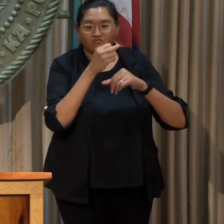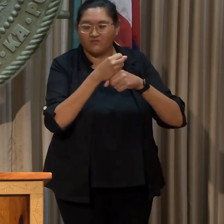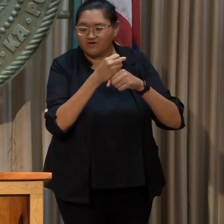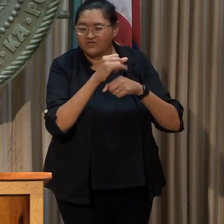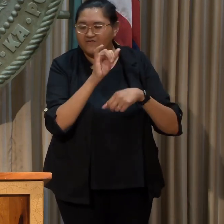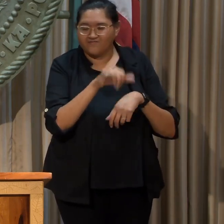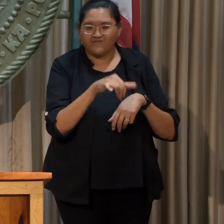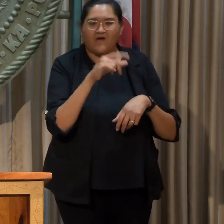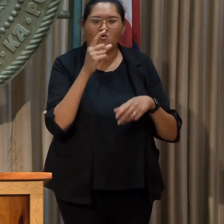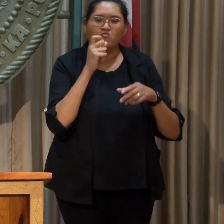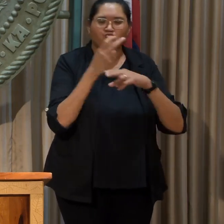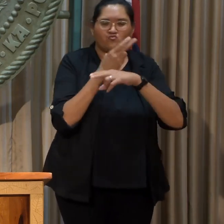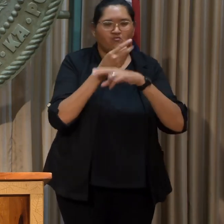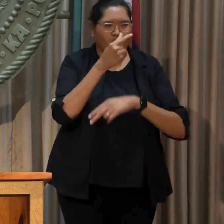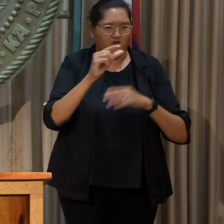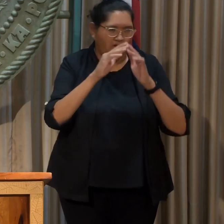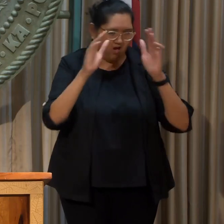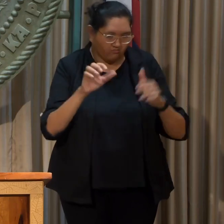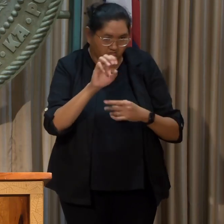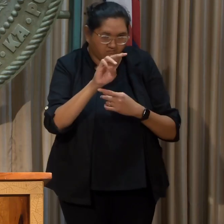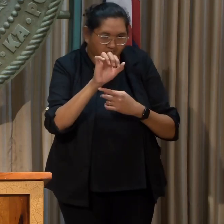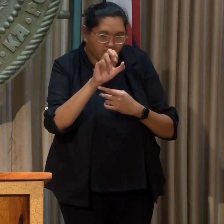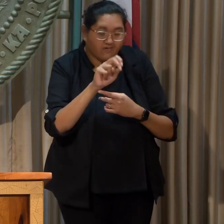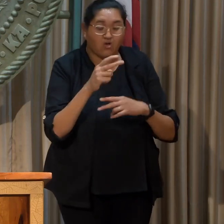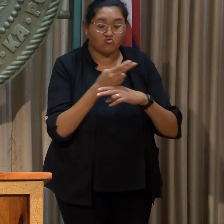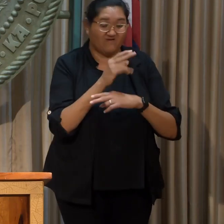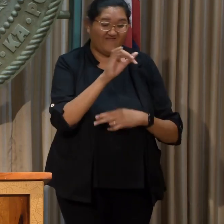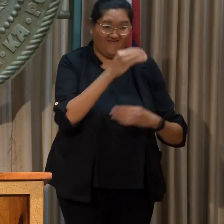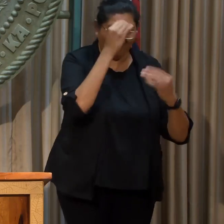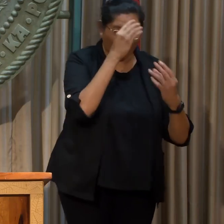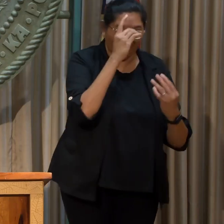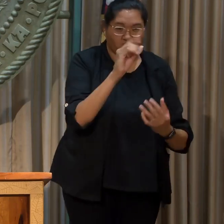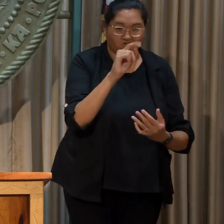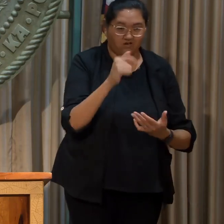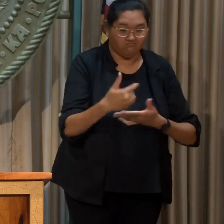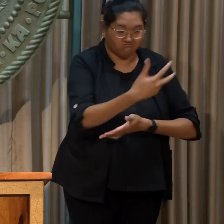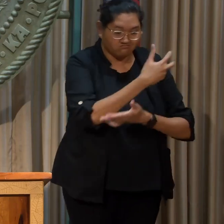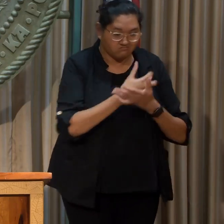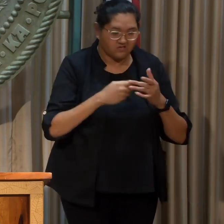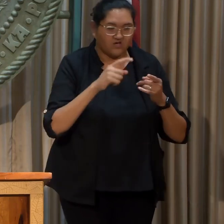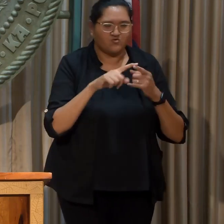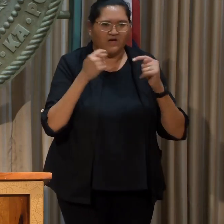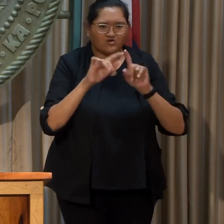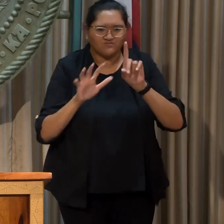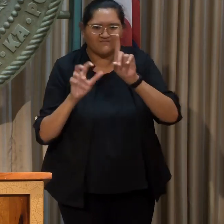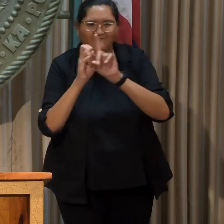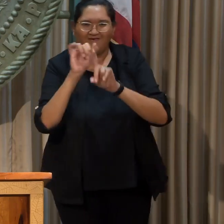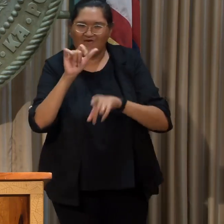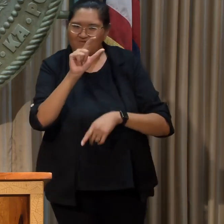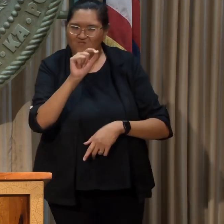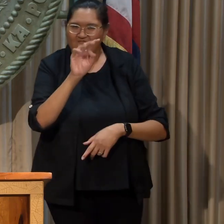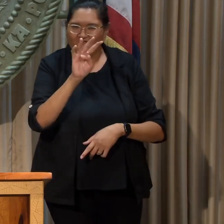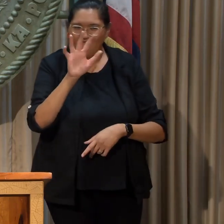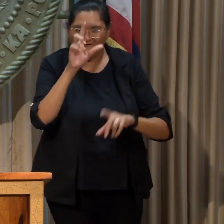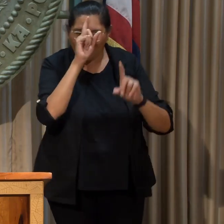reduce greenhouse gas emissions, and use the data it gathers to ensure we meet the 2045 goal. The state will